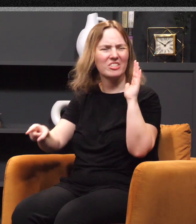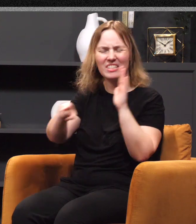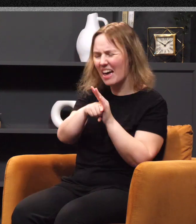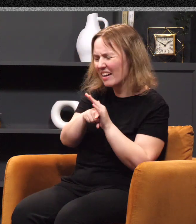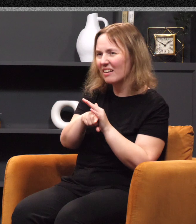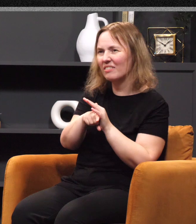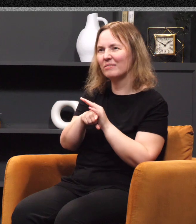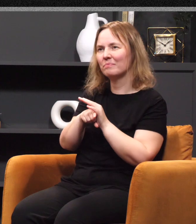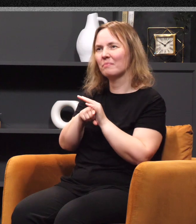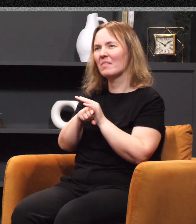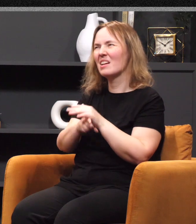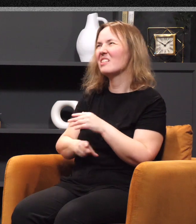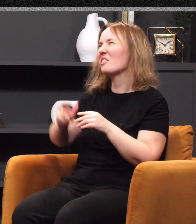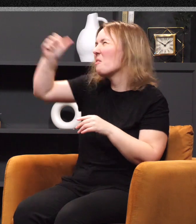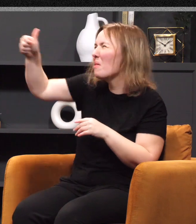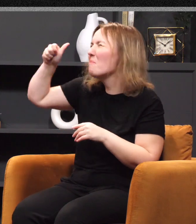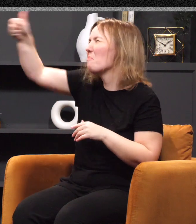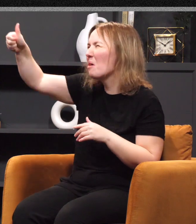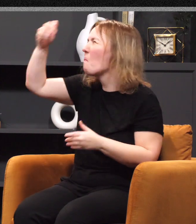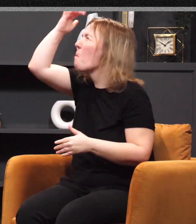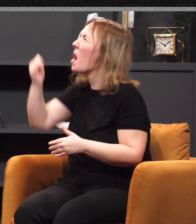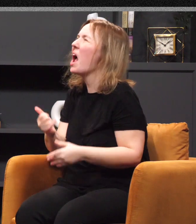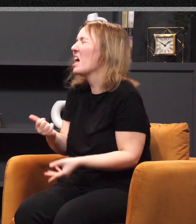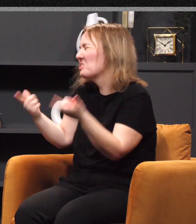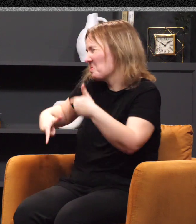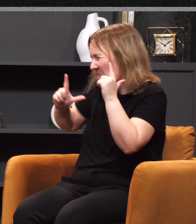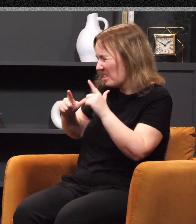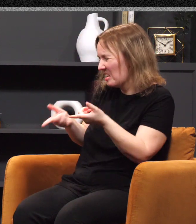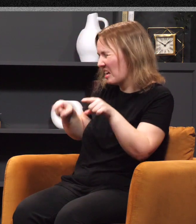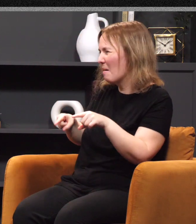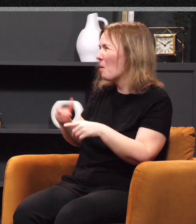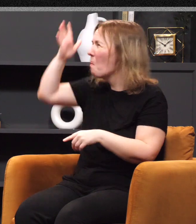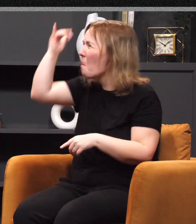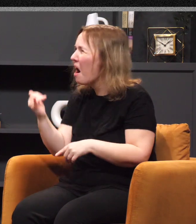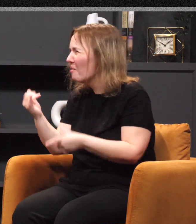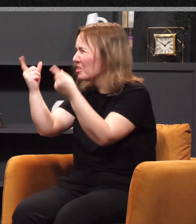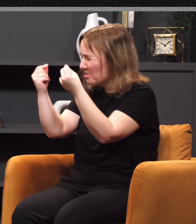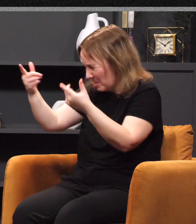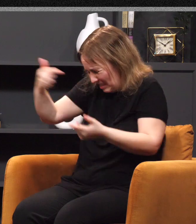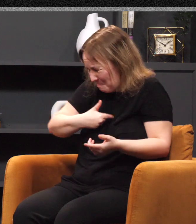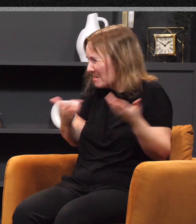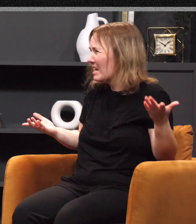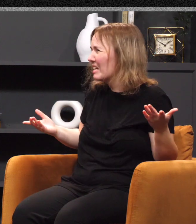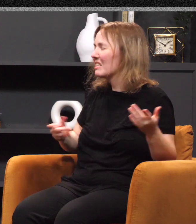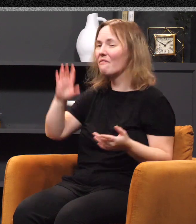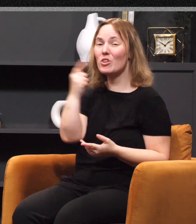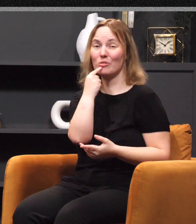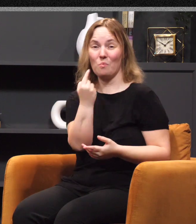usually it's something like pointing the finger to why did God allow, why is this happening, Lord? Why would you do this to me? It's the first words that come out of our mouth